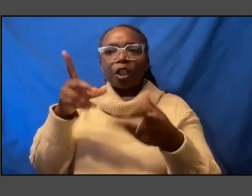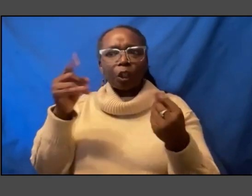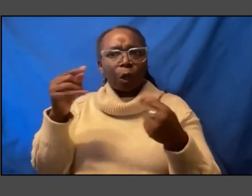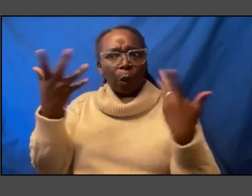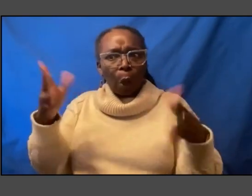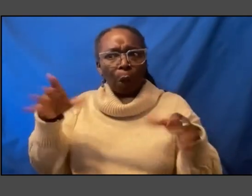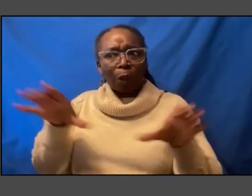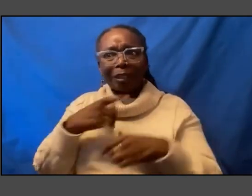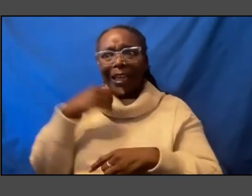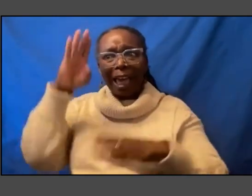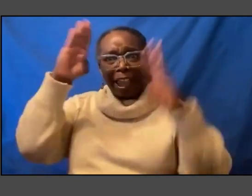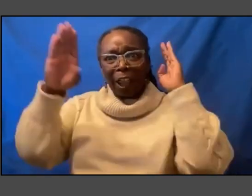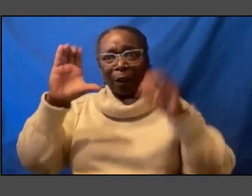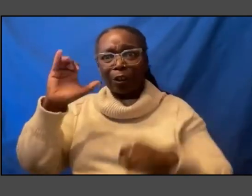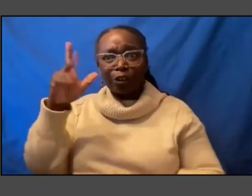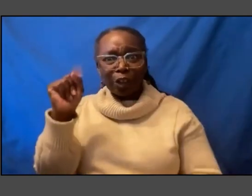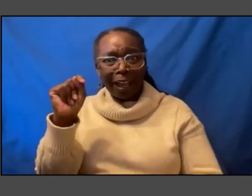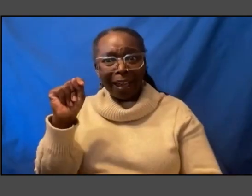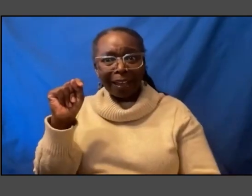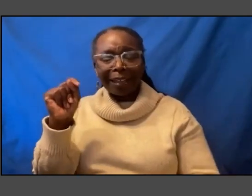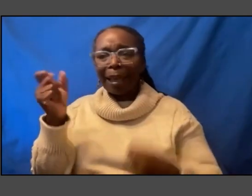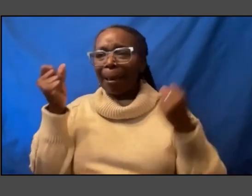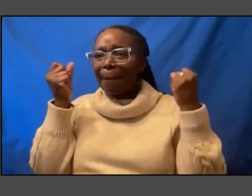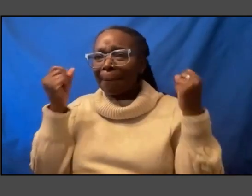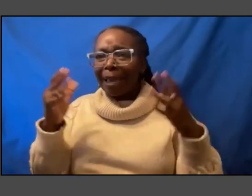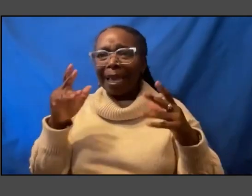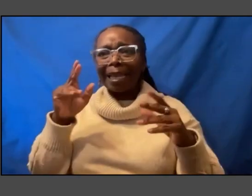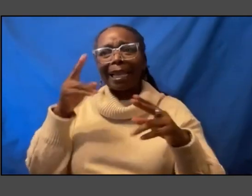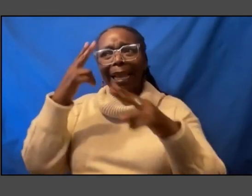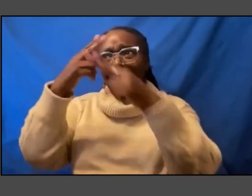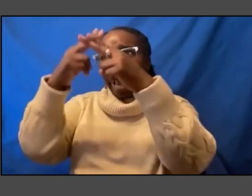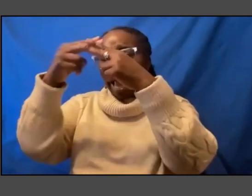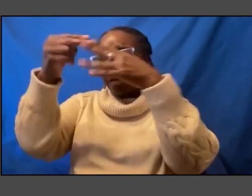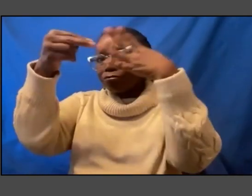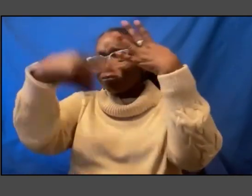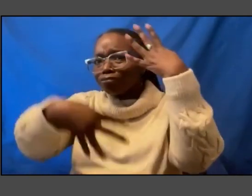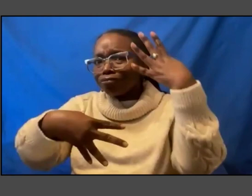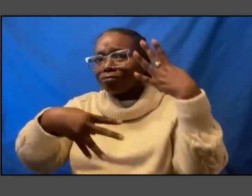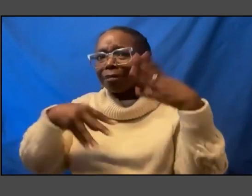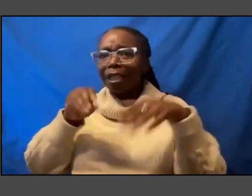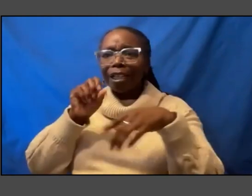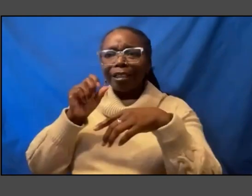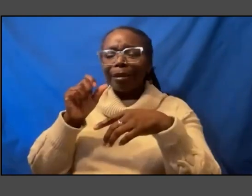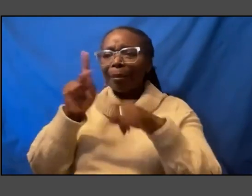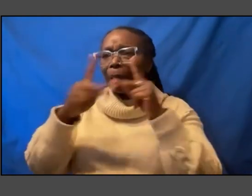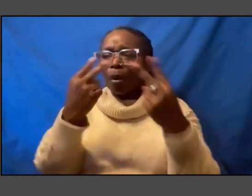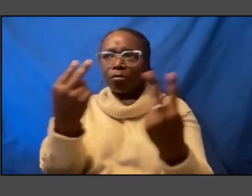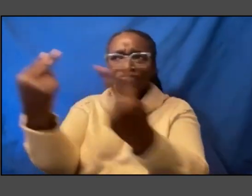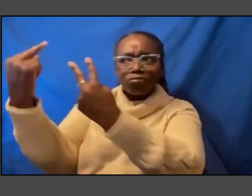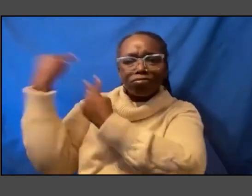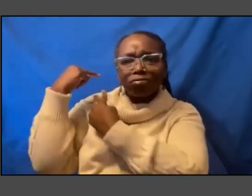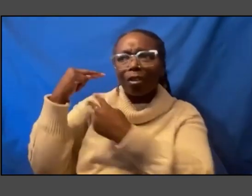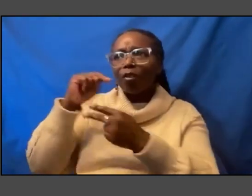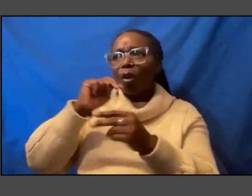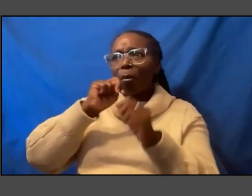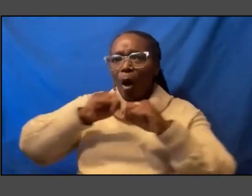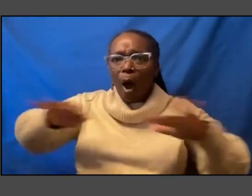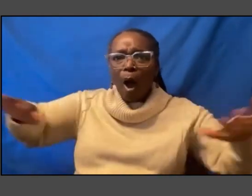there are so many names and many blasts from the past and people from all over who have tuned in to be part of this